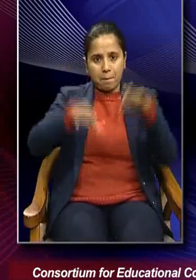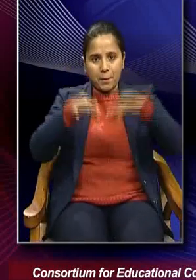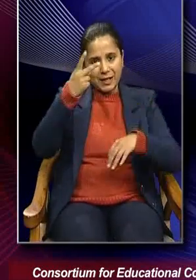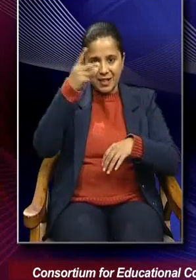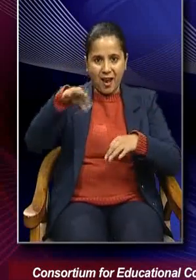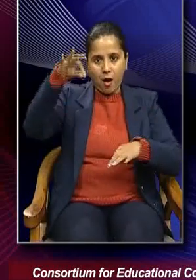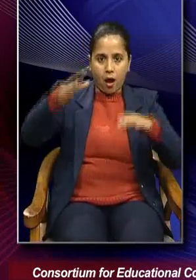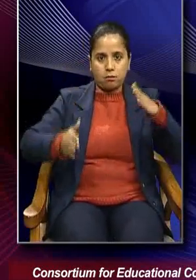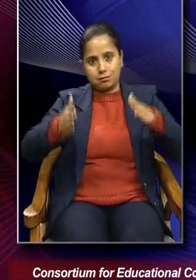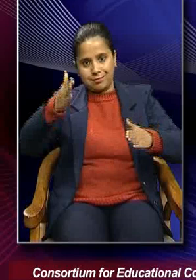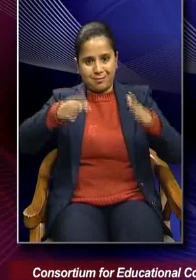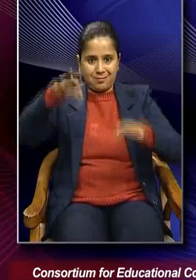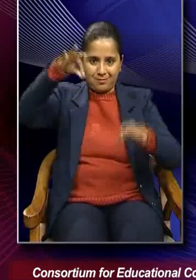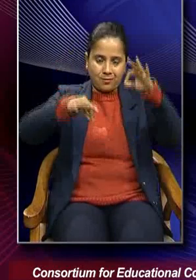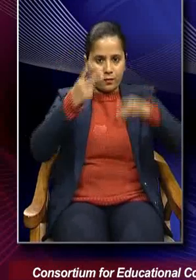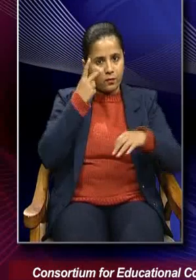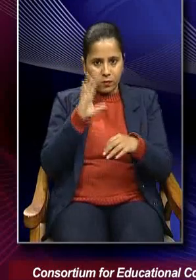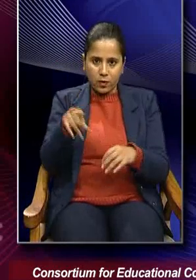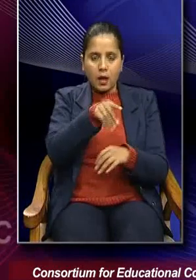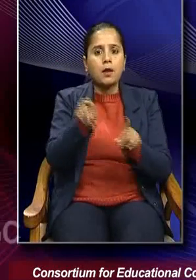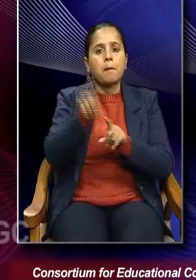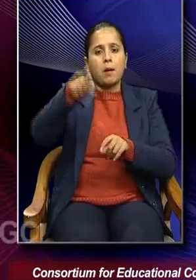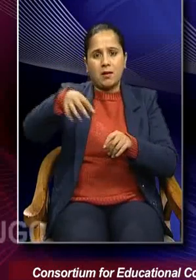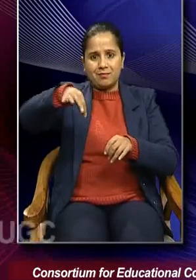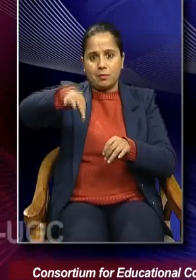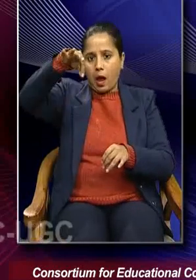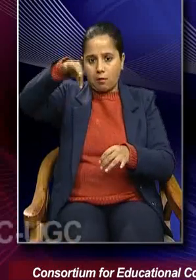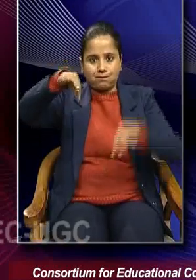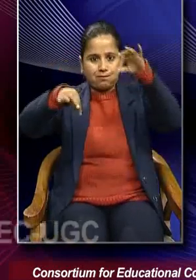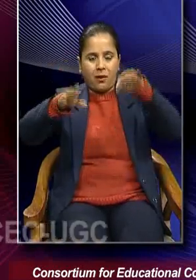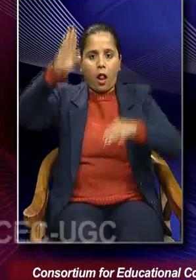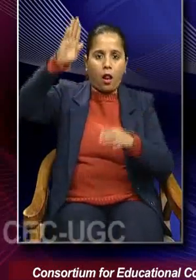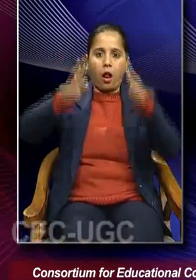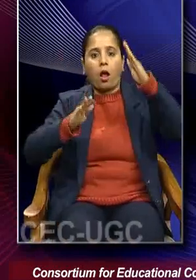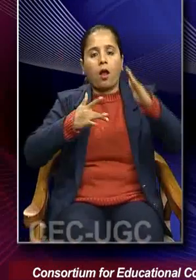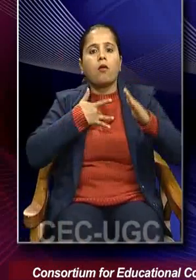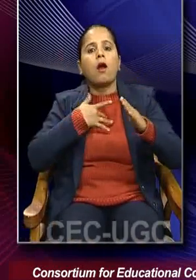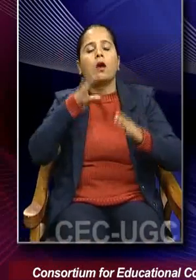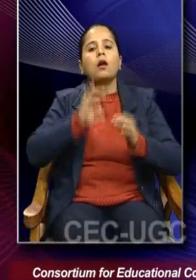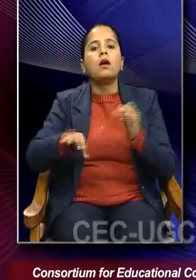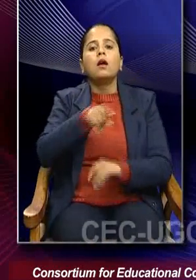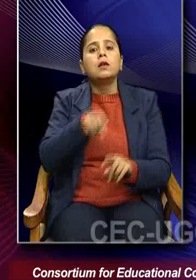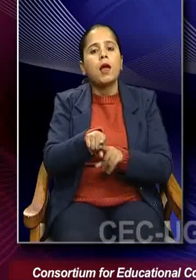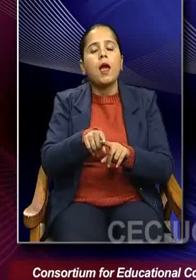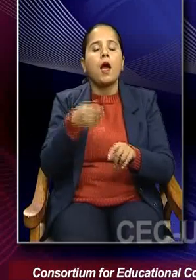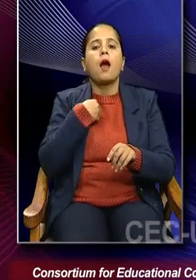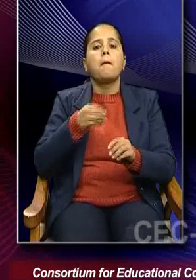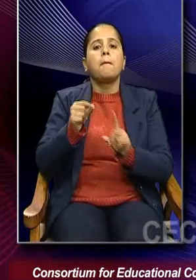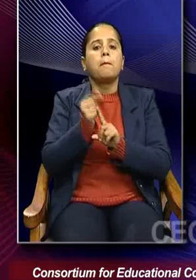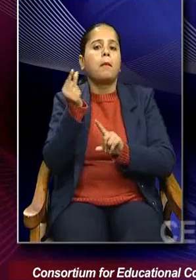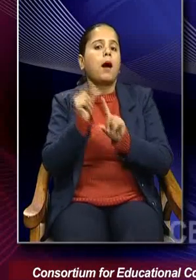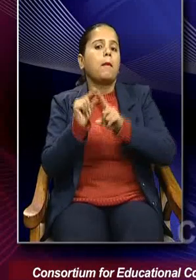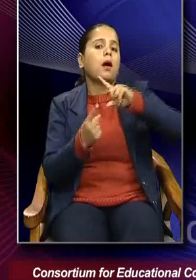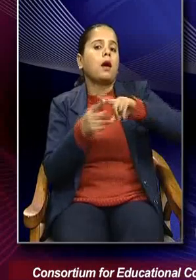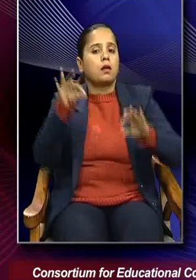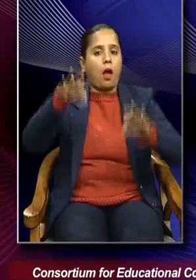where someone is trying to pull the string and the puppets accordingly move. Now,